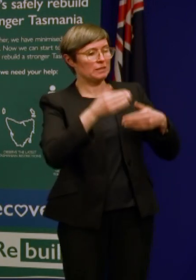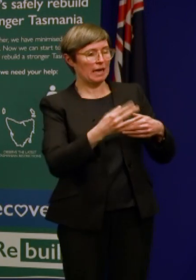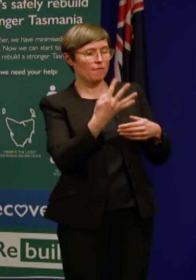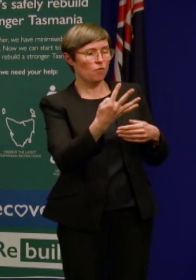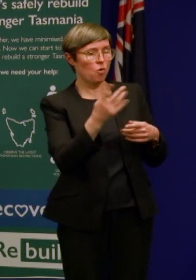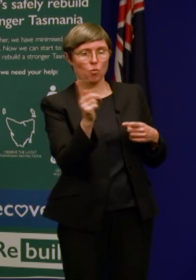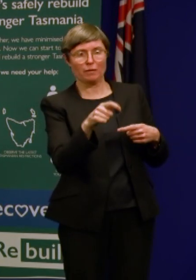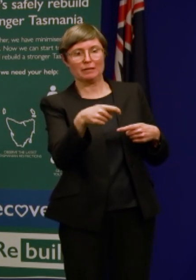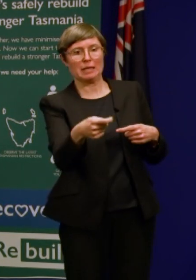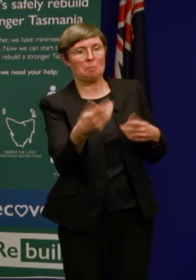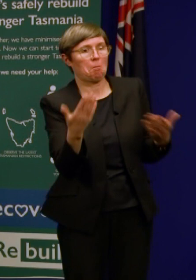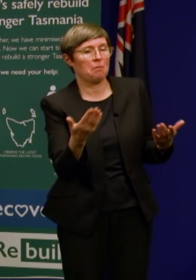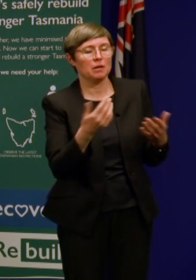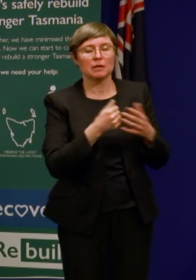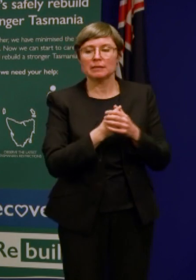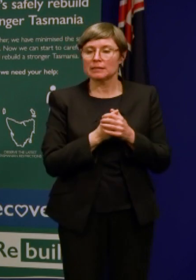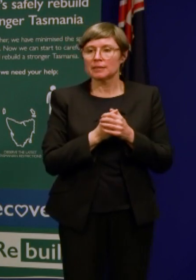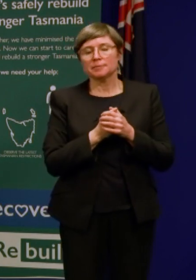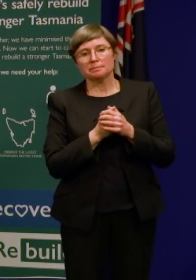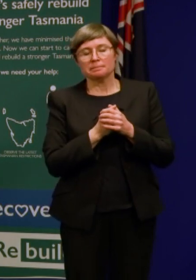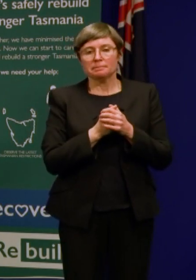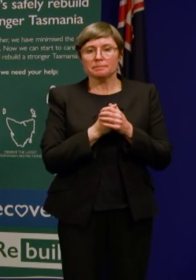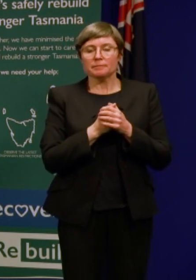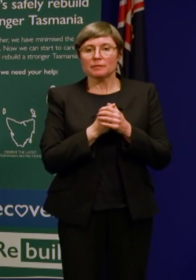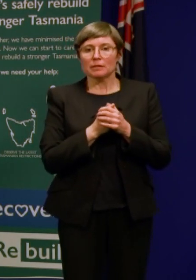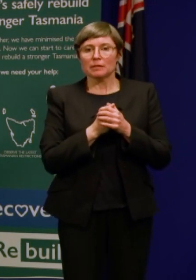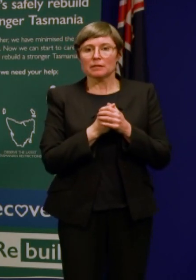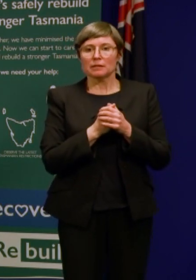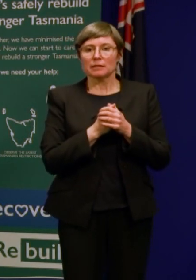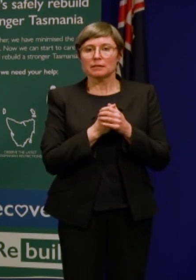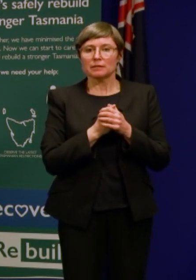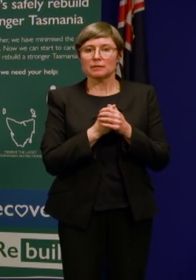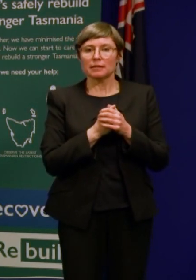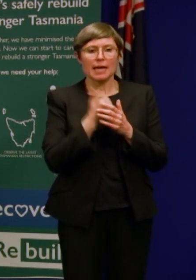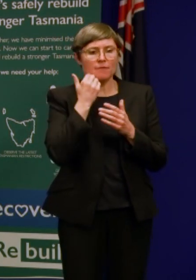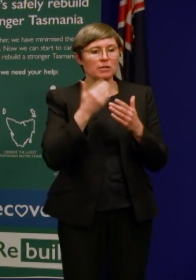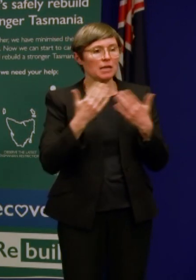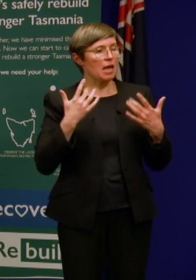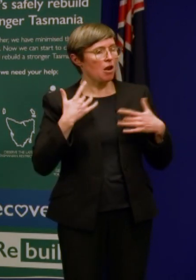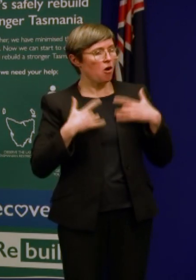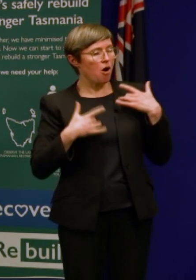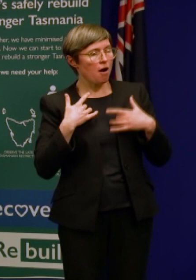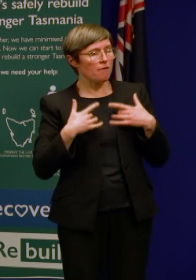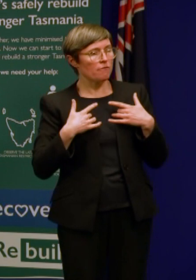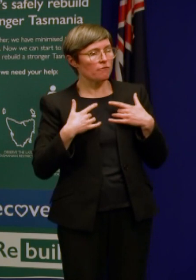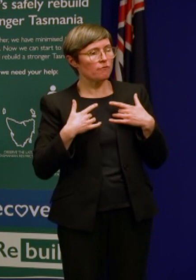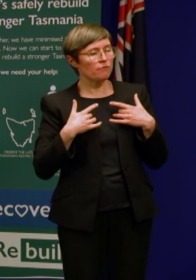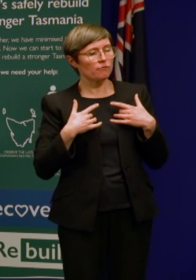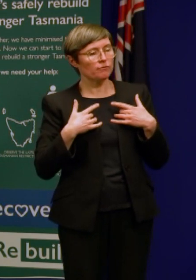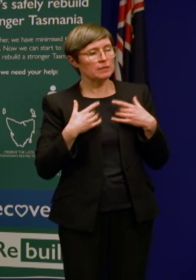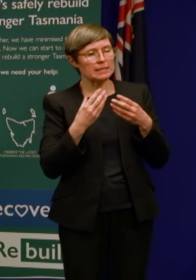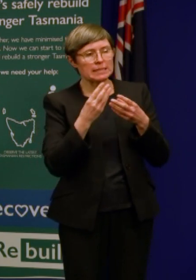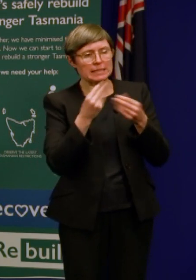but there's a small number of aspects of daily life that are no longer that are still